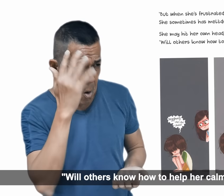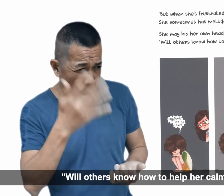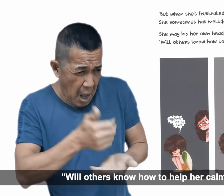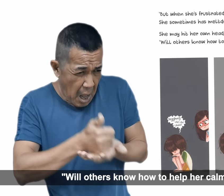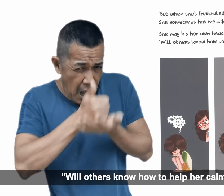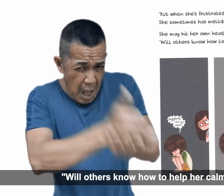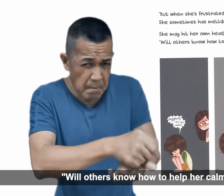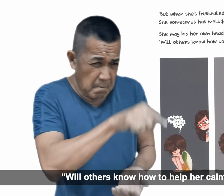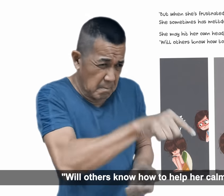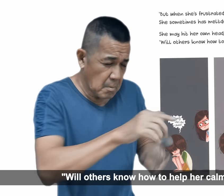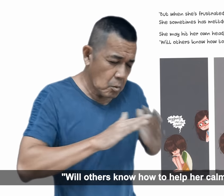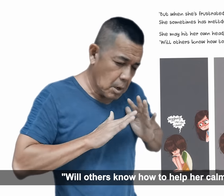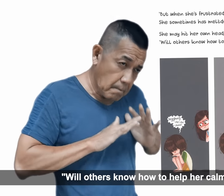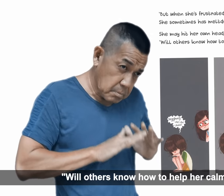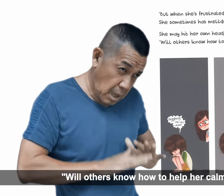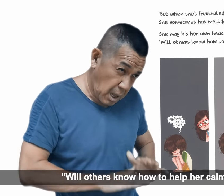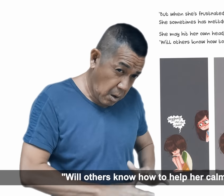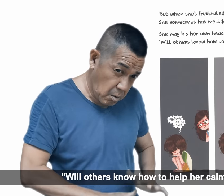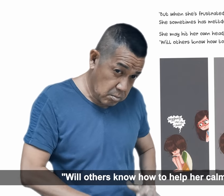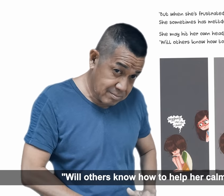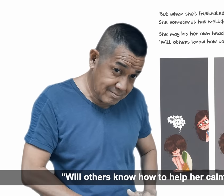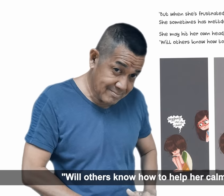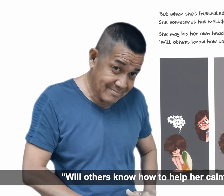to help her calm down?